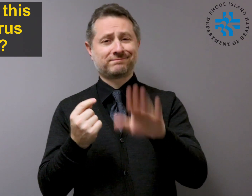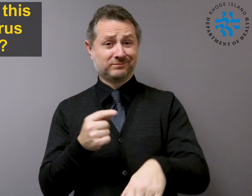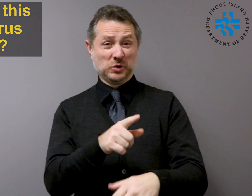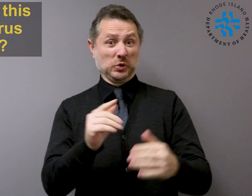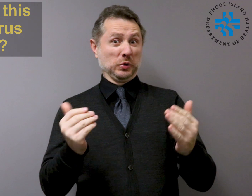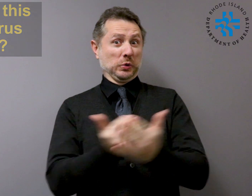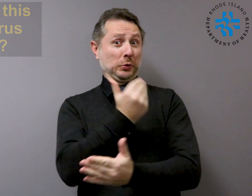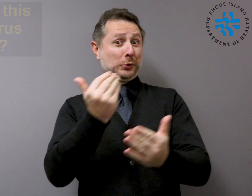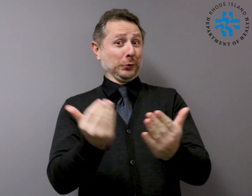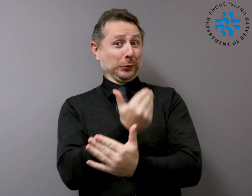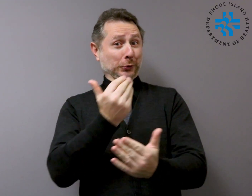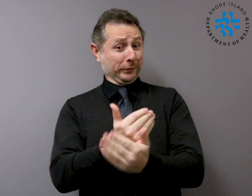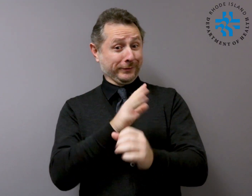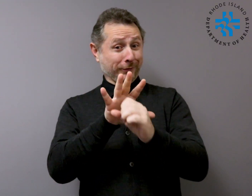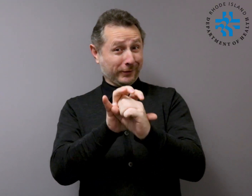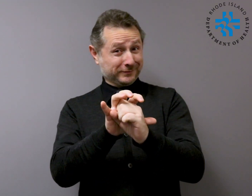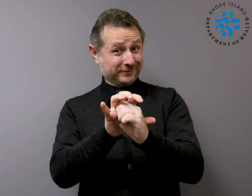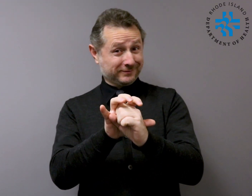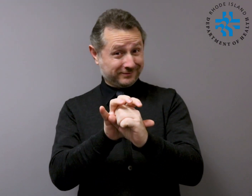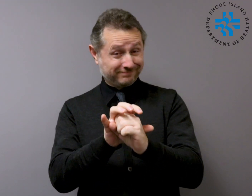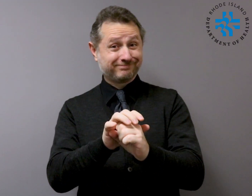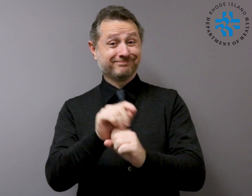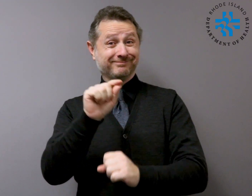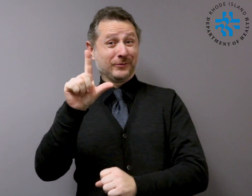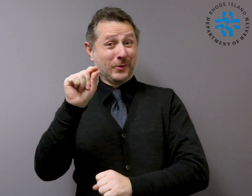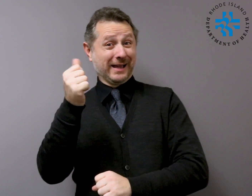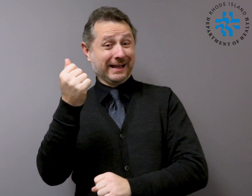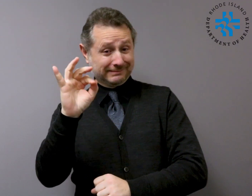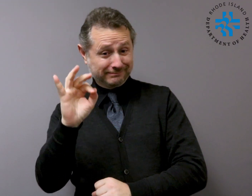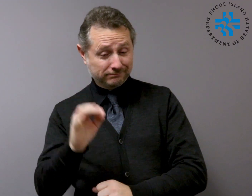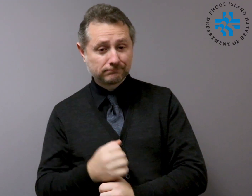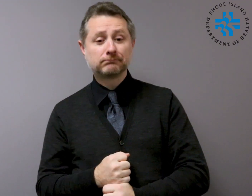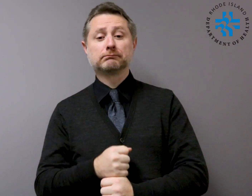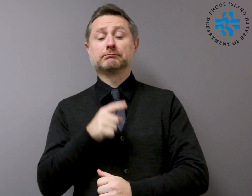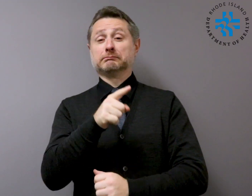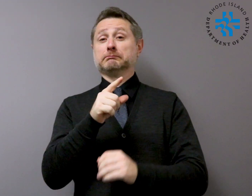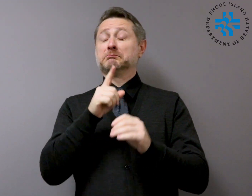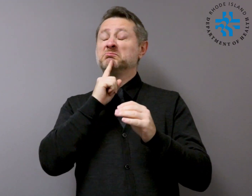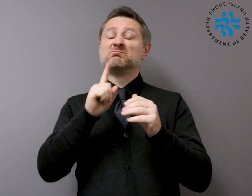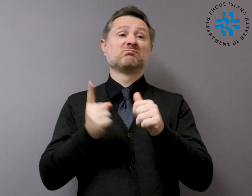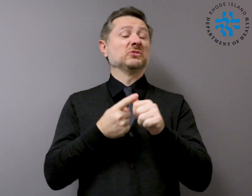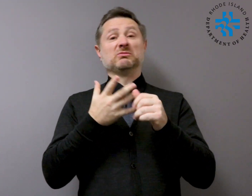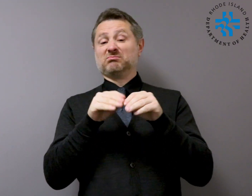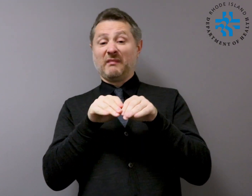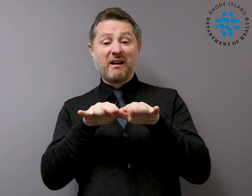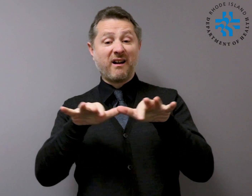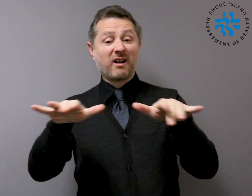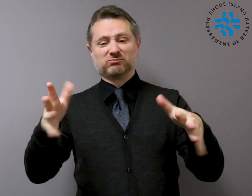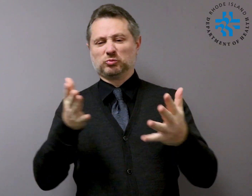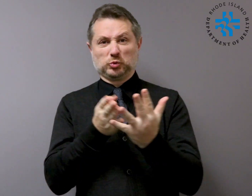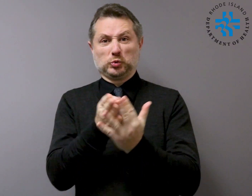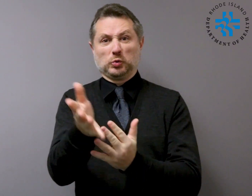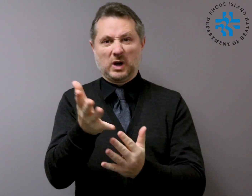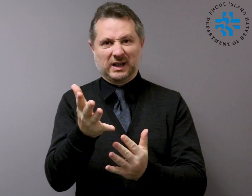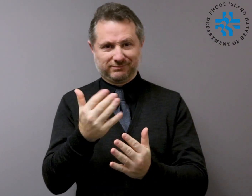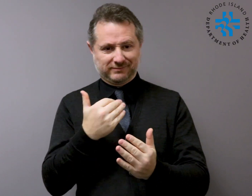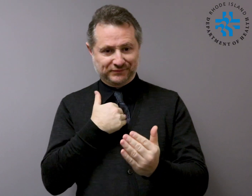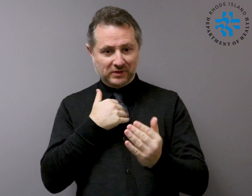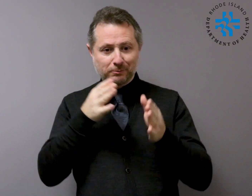The new coronavirus spreads primarily through contact with an infected person through respiratory droplets generated when a person, for example,